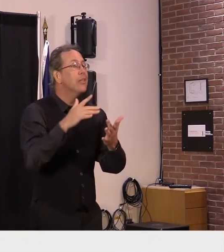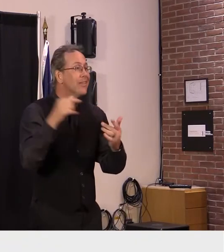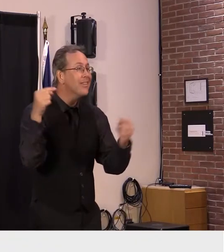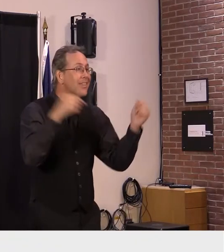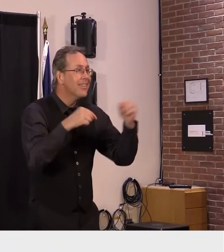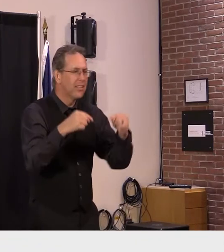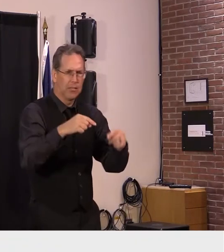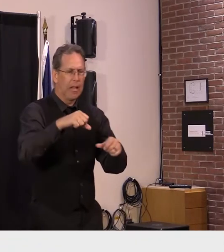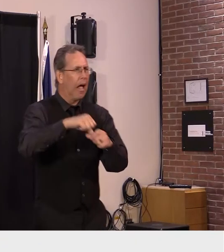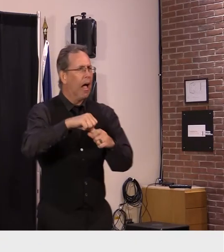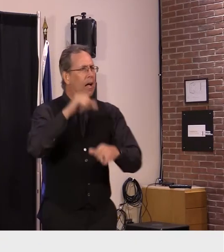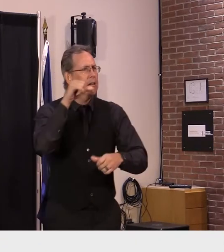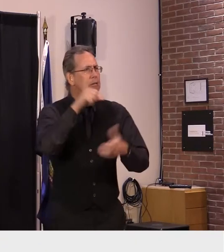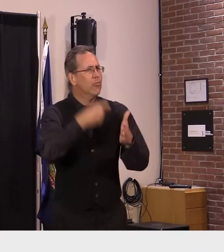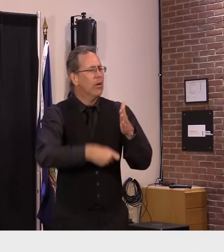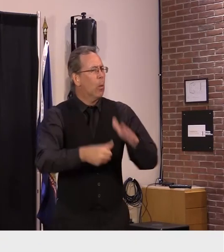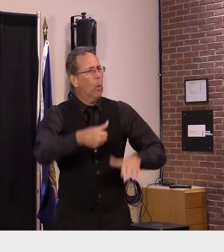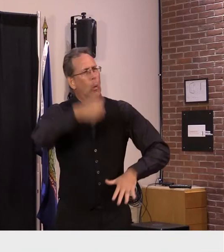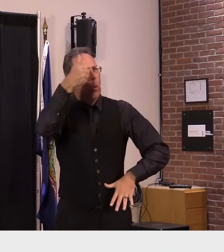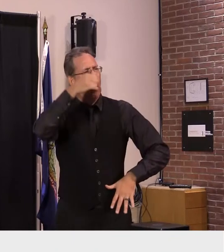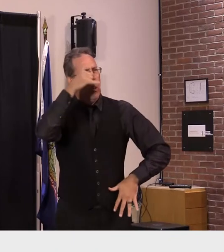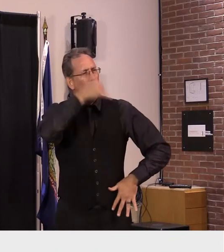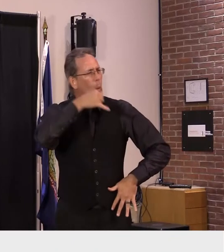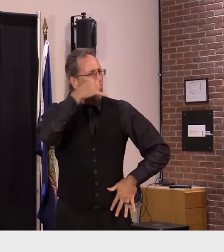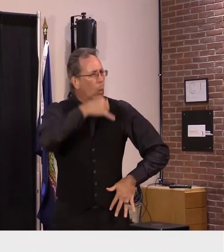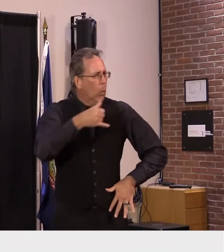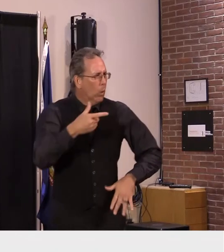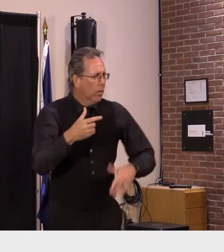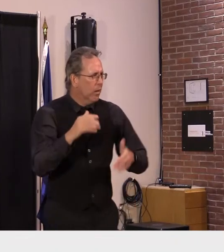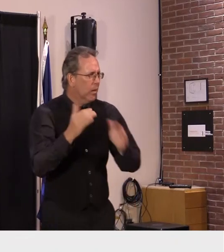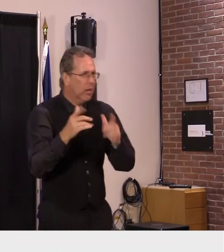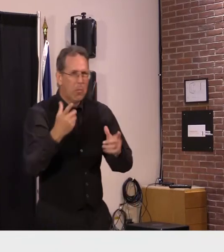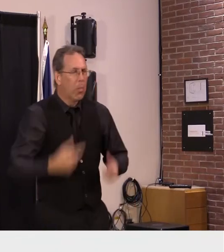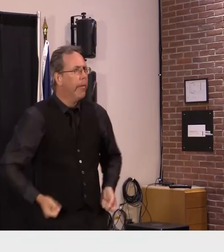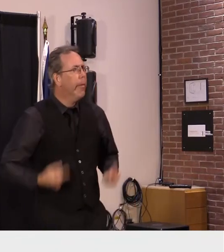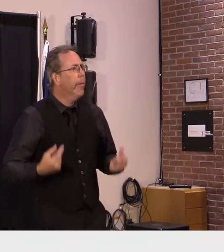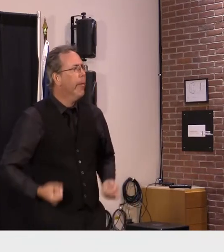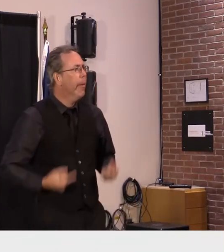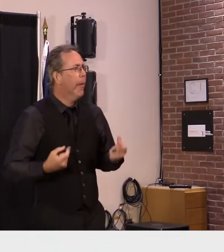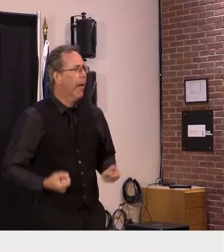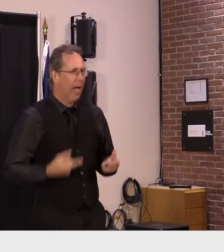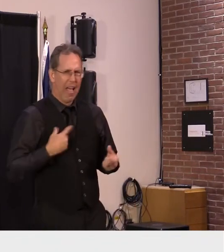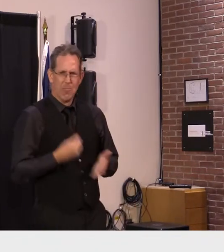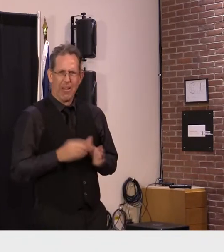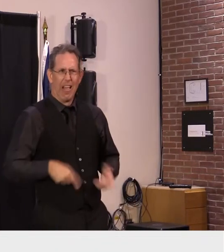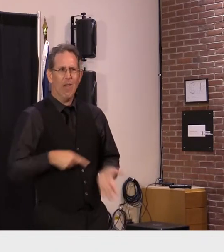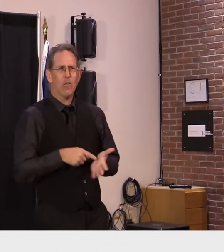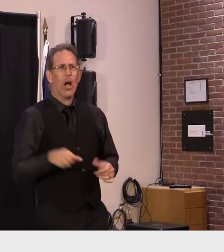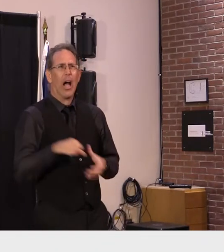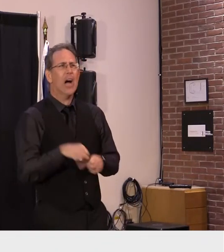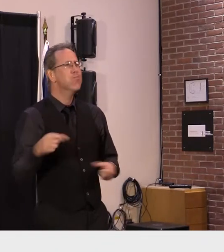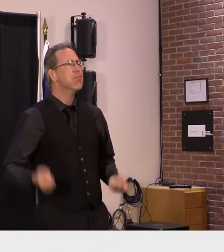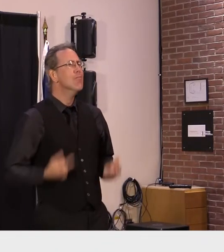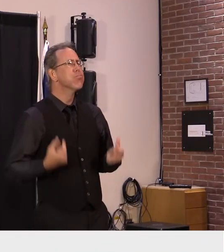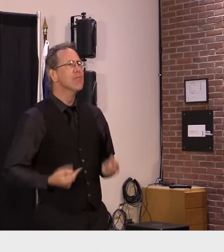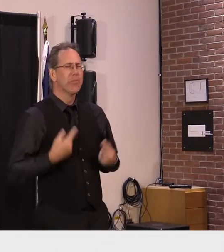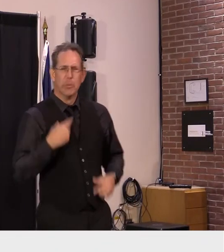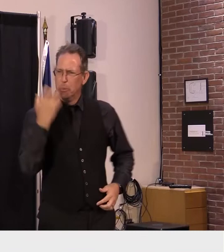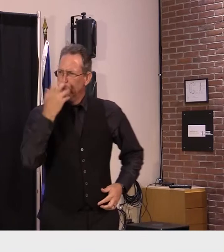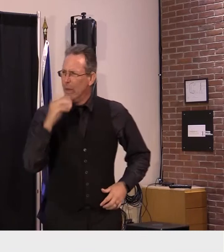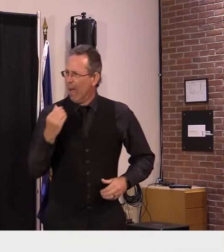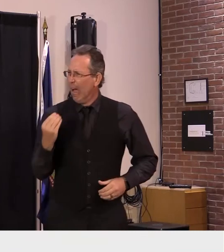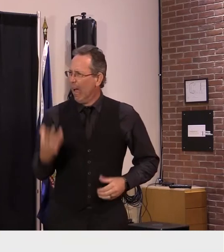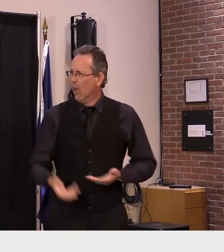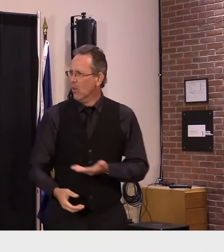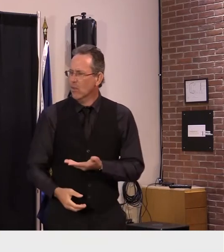prices are high but people seem to have a lot of money in their pockets right now well it does look like uh good news in terms of